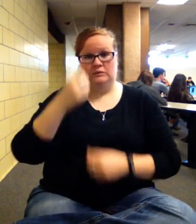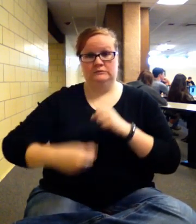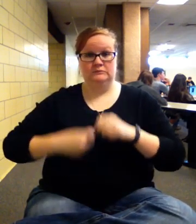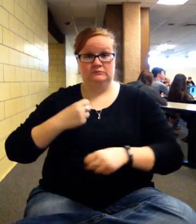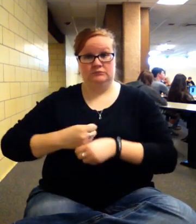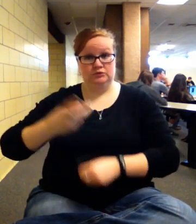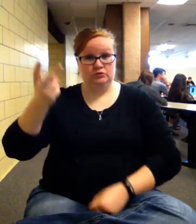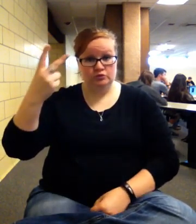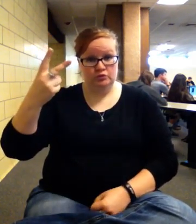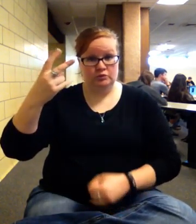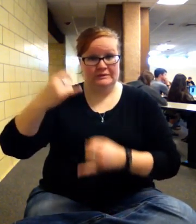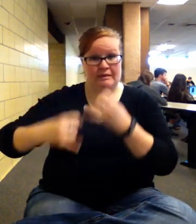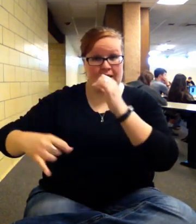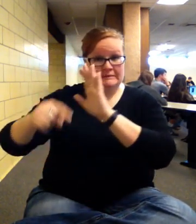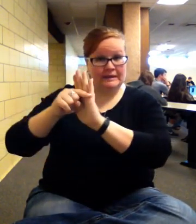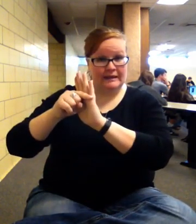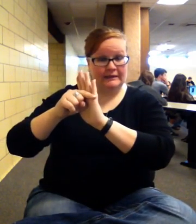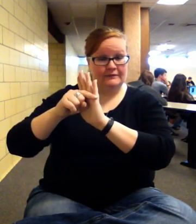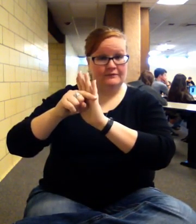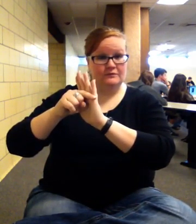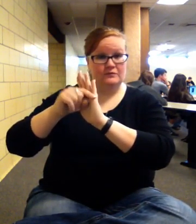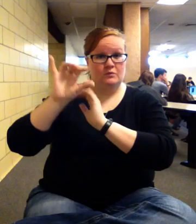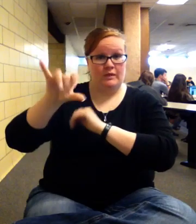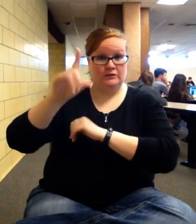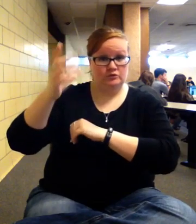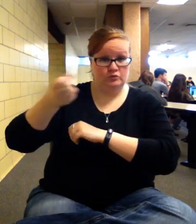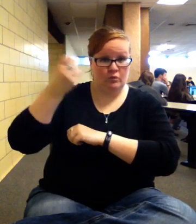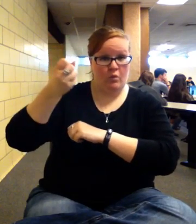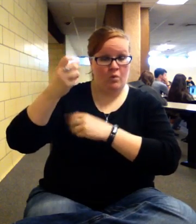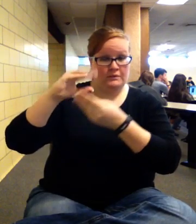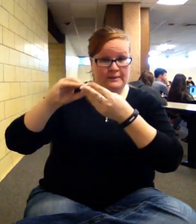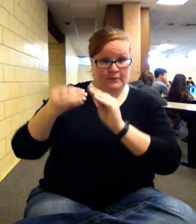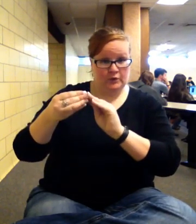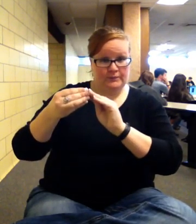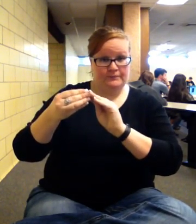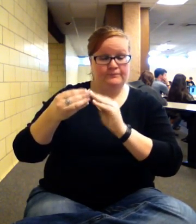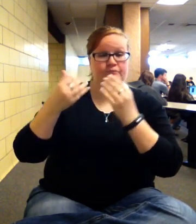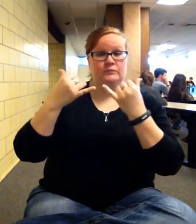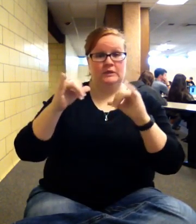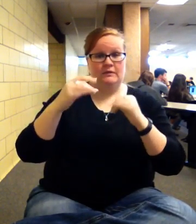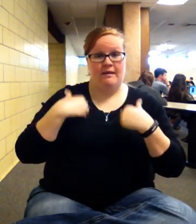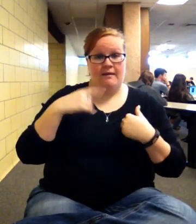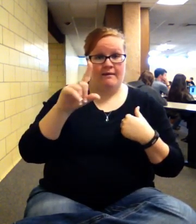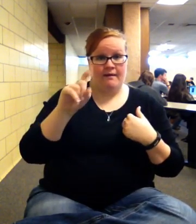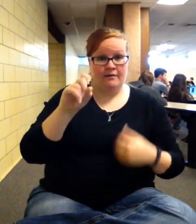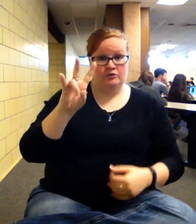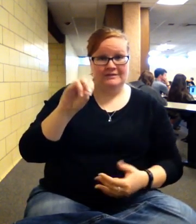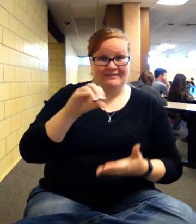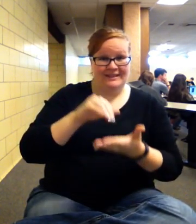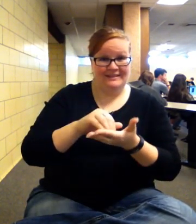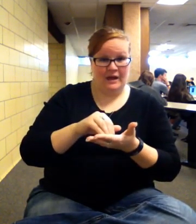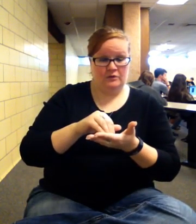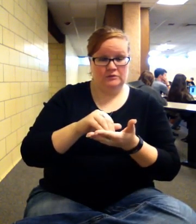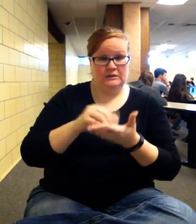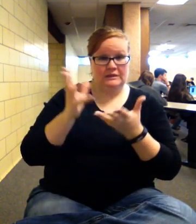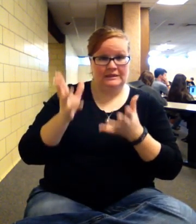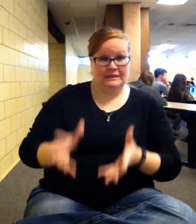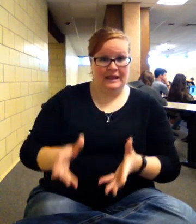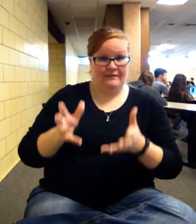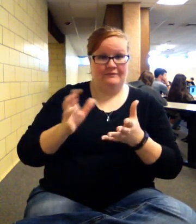year you had a negative, so you pulled that for your whole number. You still had 170,000 left to recover, so that's the numerator of